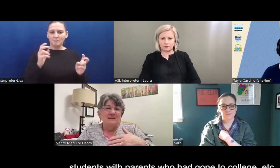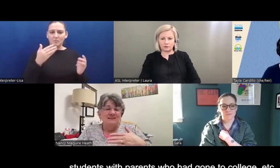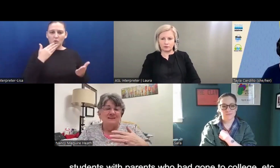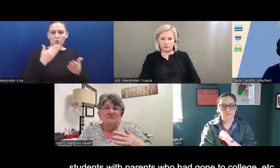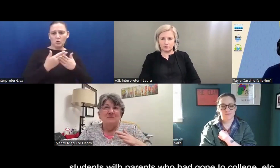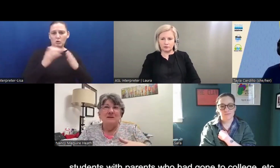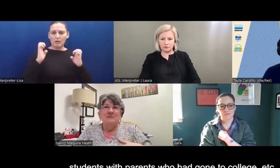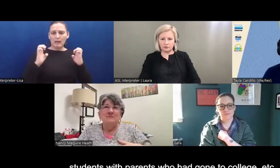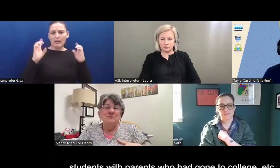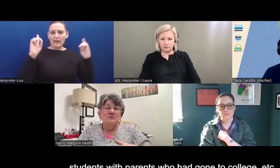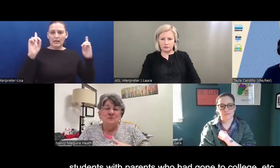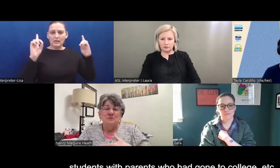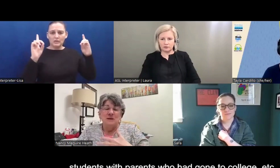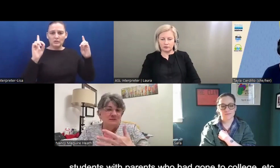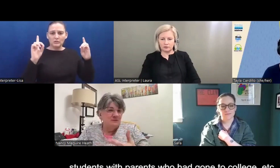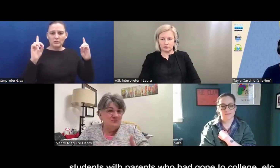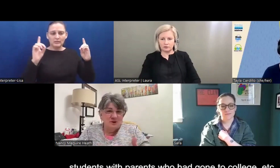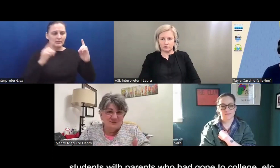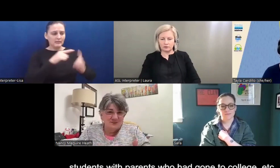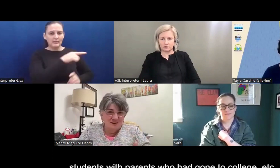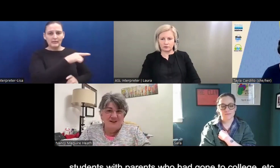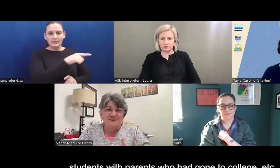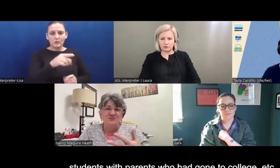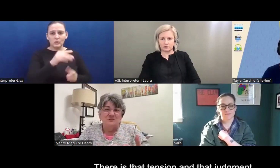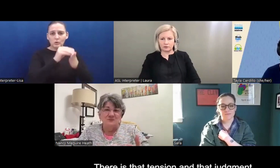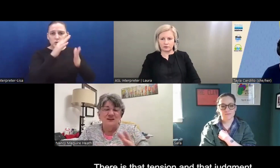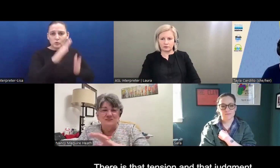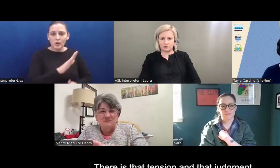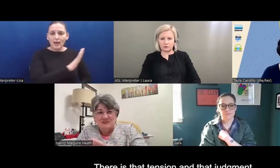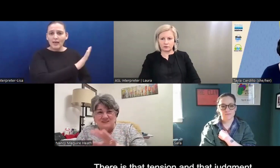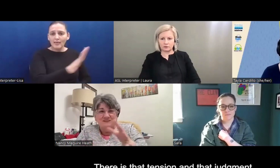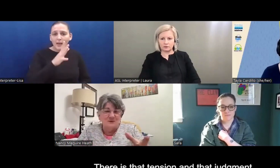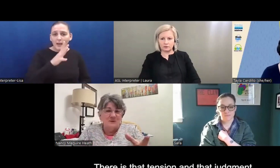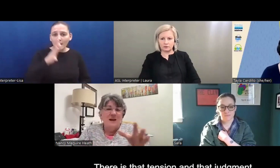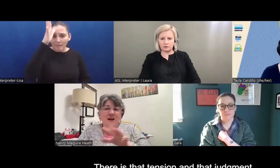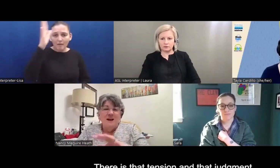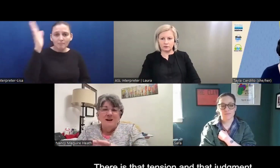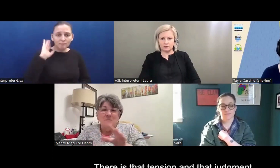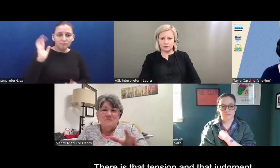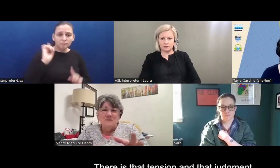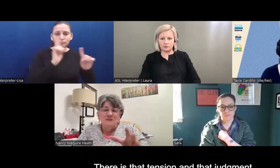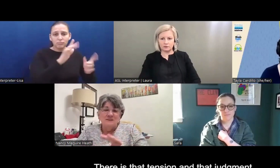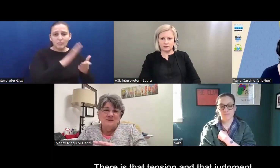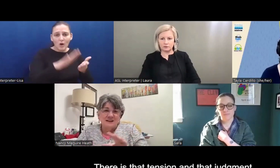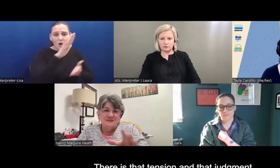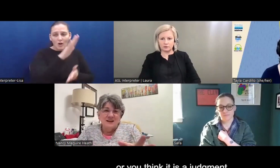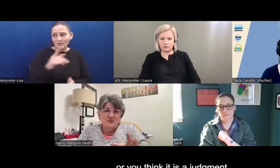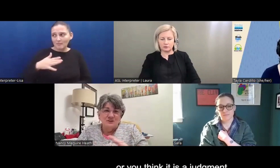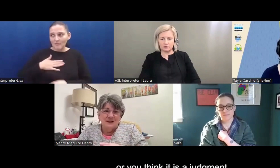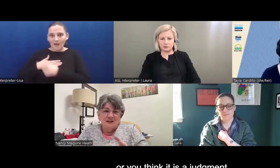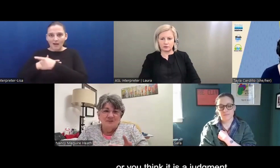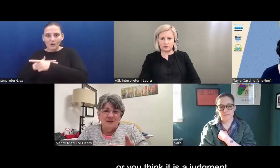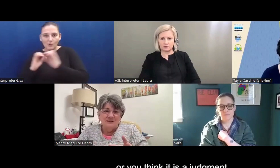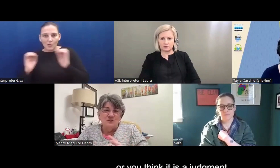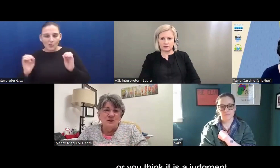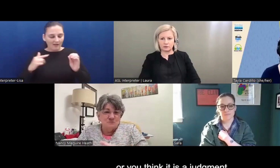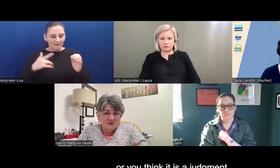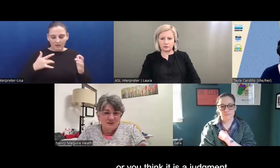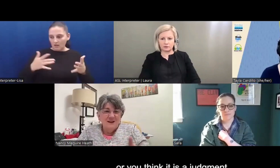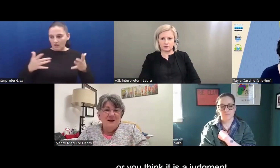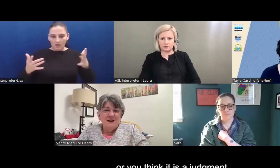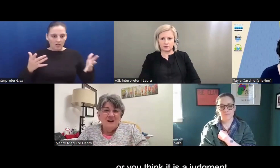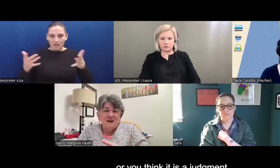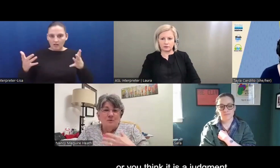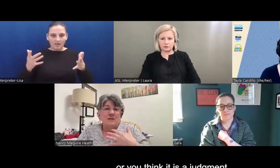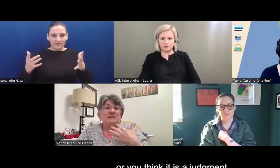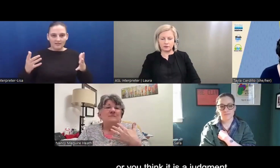many parents, students with parents who'd gone to college, those kinds of things. And so there is that tension and that judgment